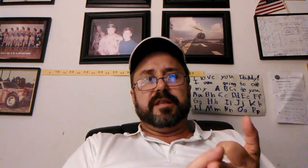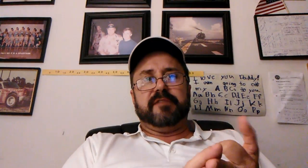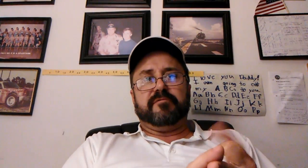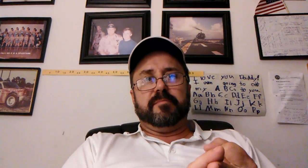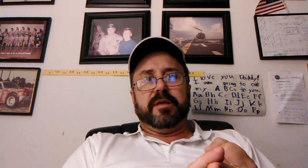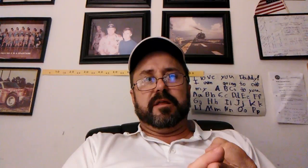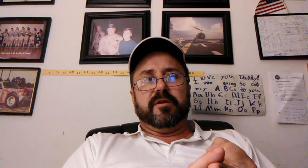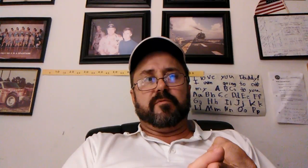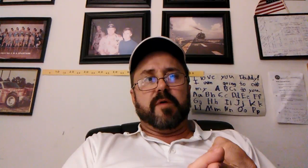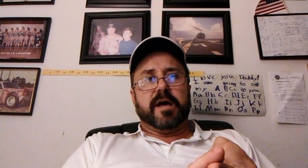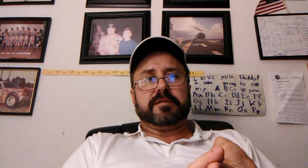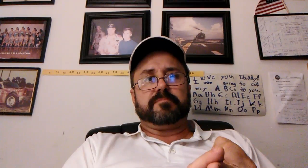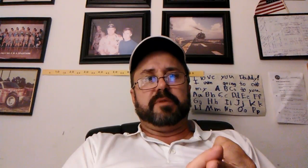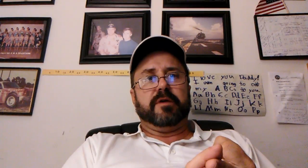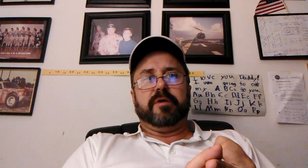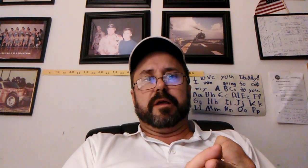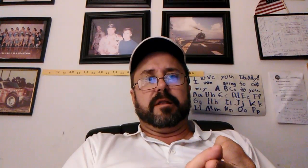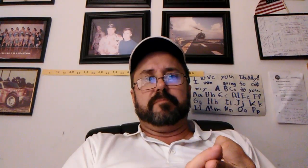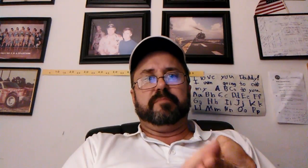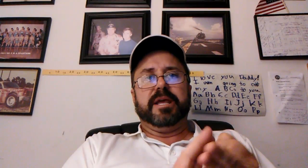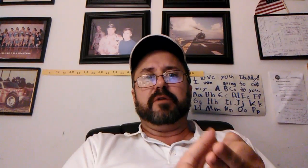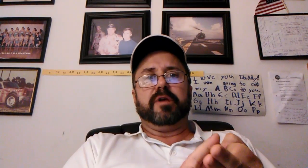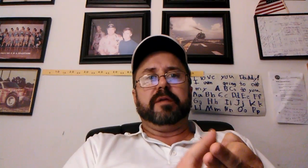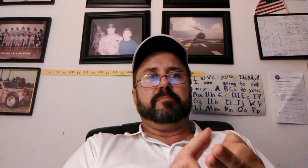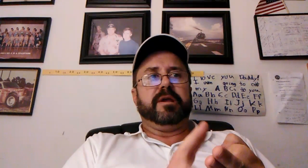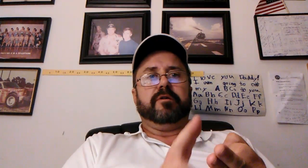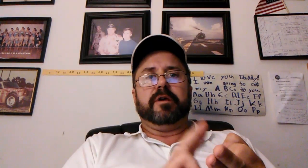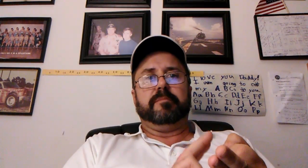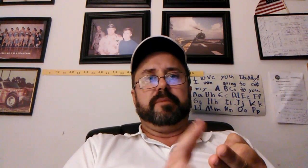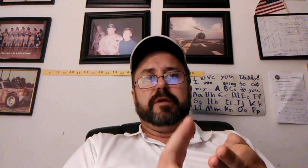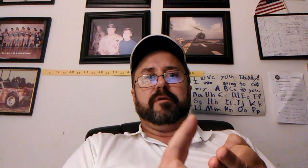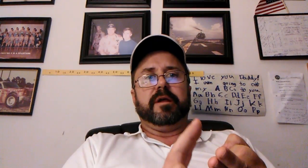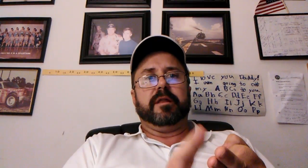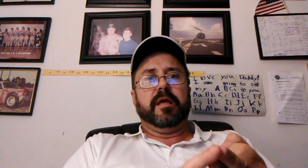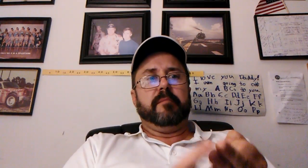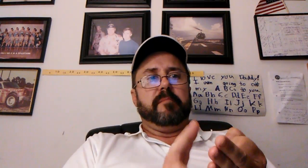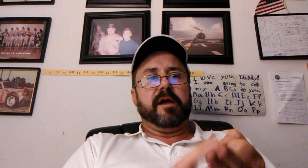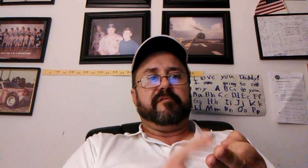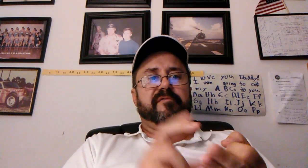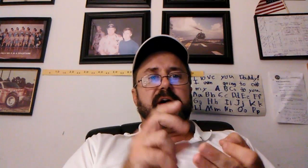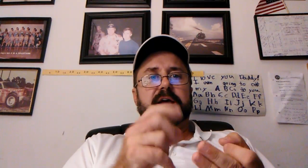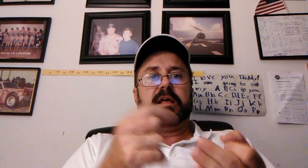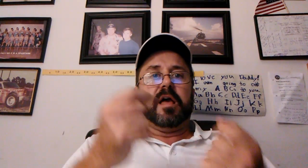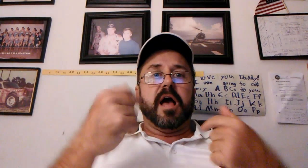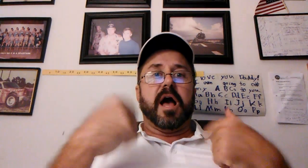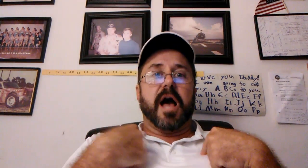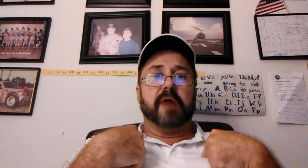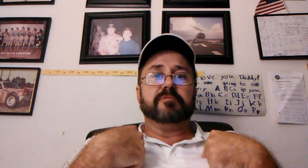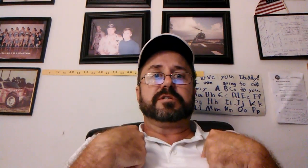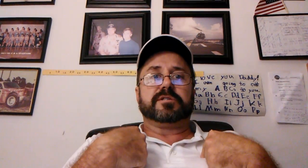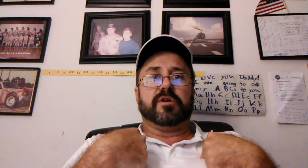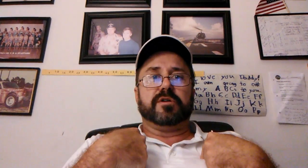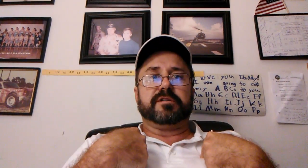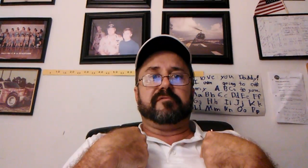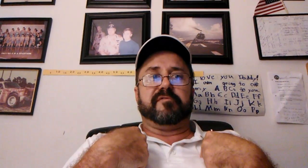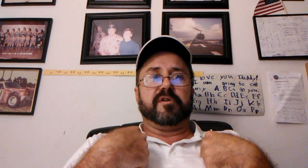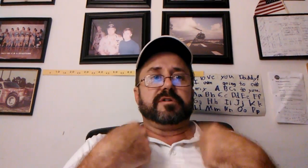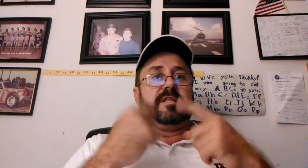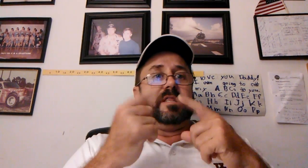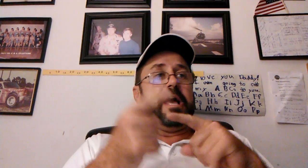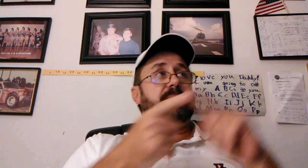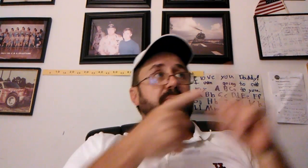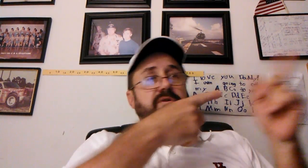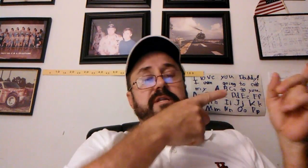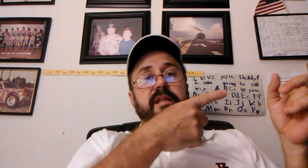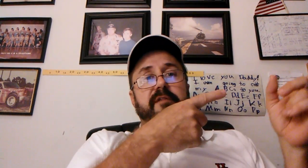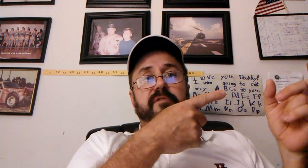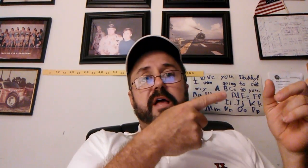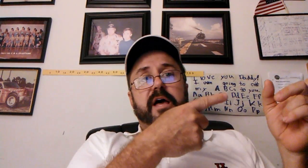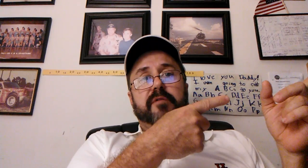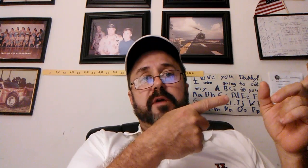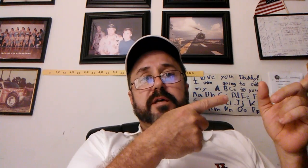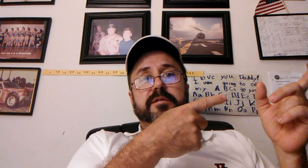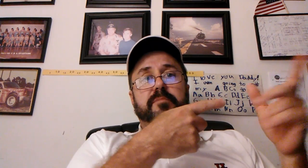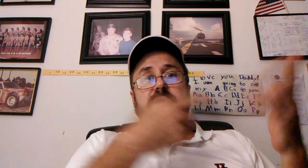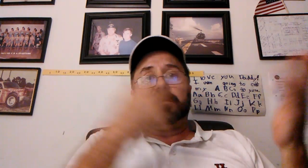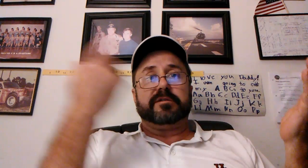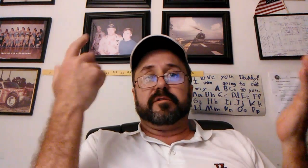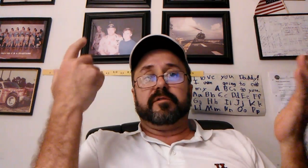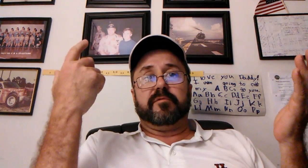have never been an arrest, period. Period, period, period. Matter of fact, I was assaulted first. That person never got arrested because their